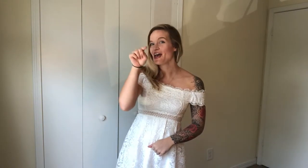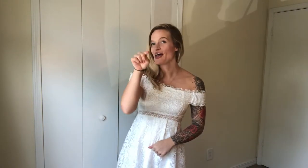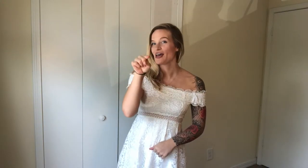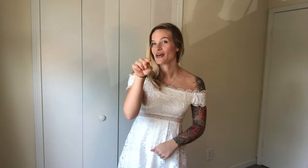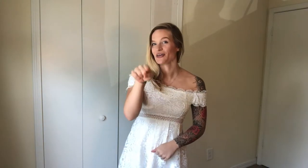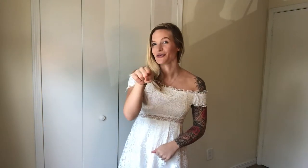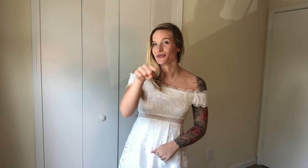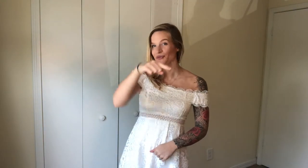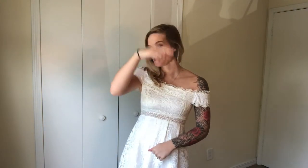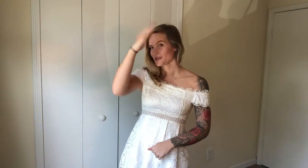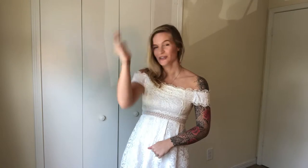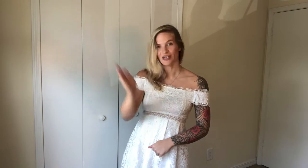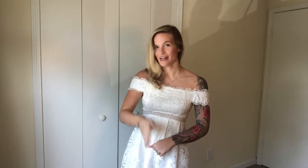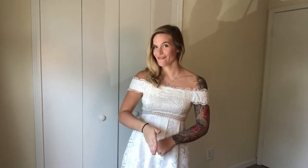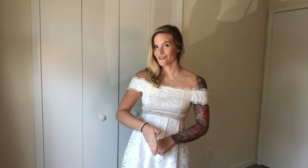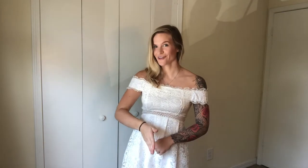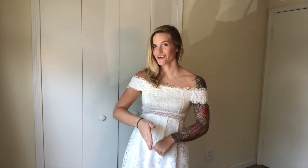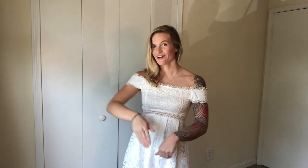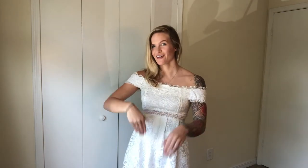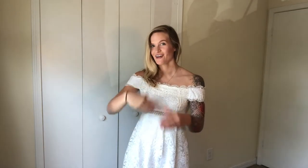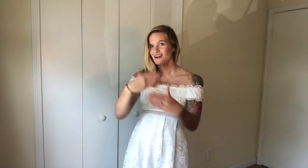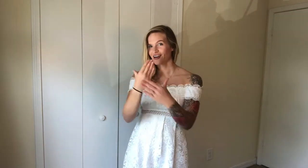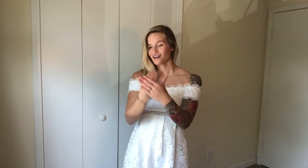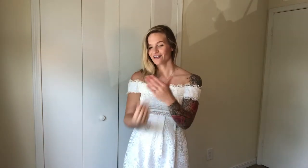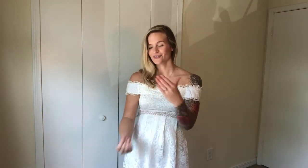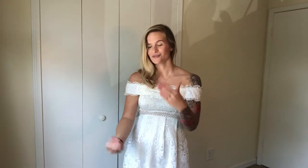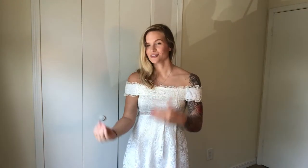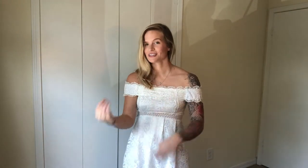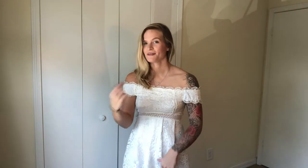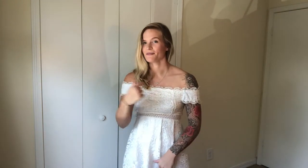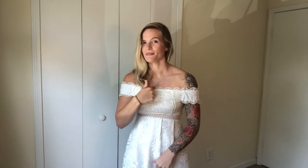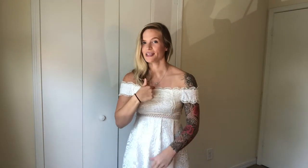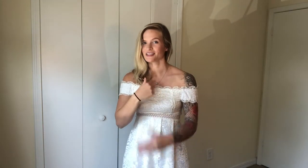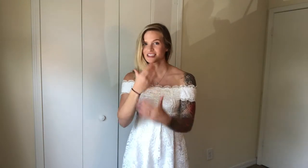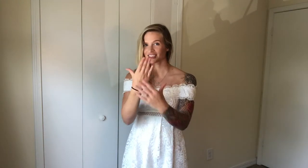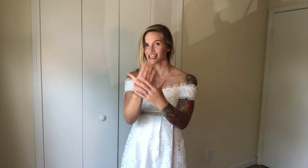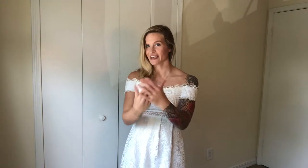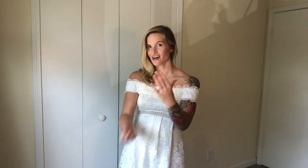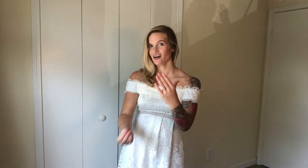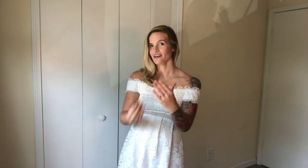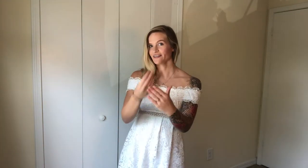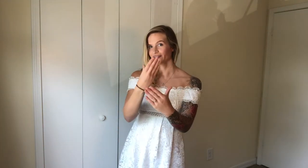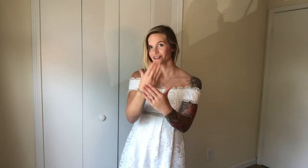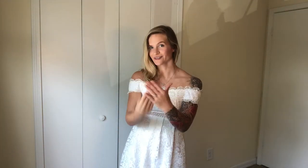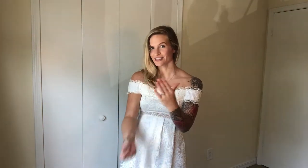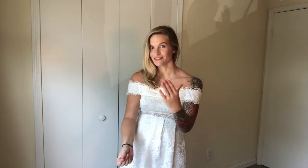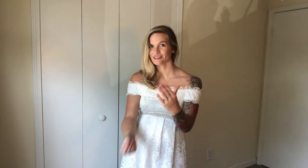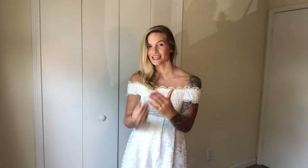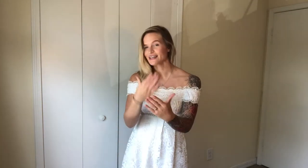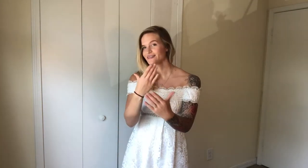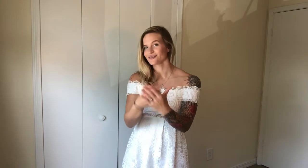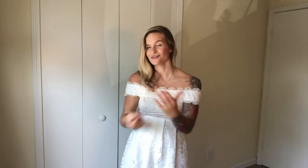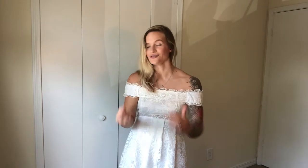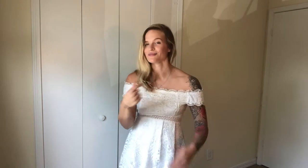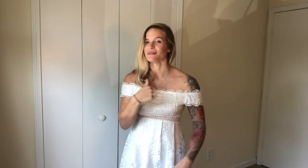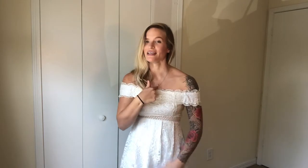Mama, you, never, lose, me. So, it's like, gone, or leave again, lose me.